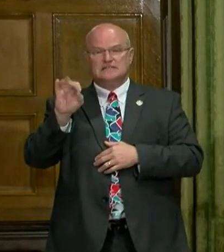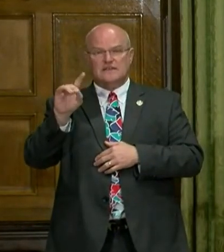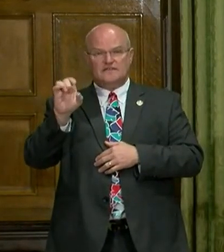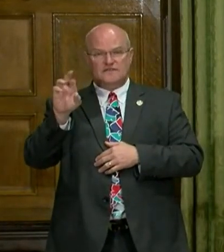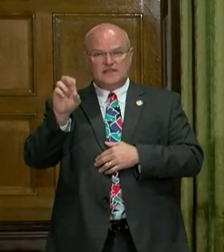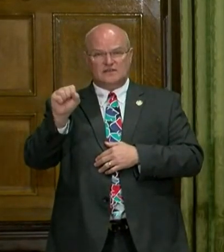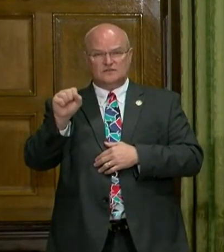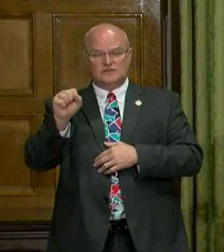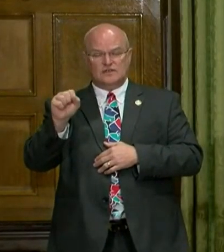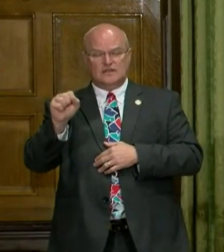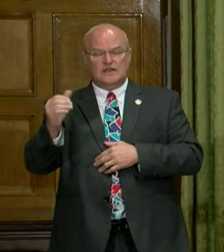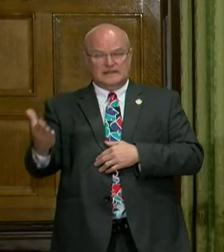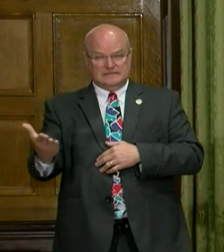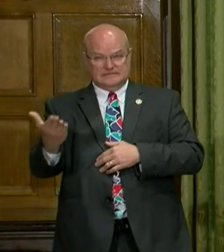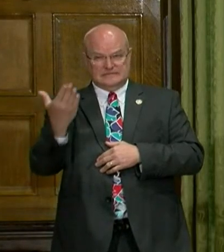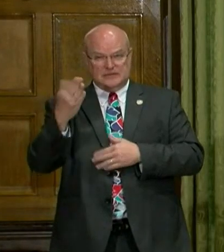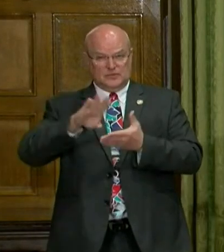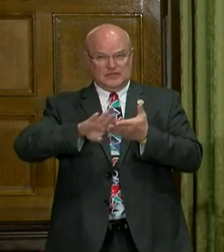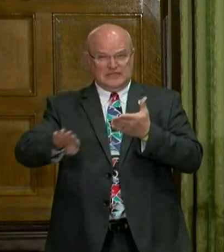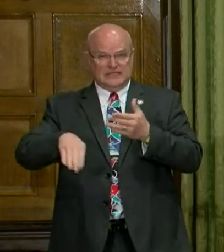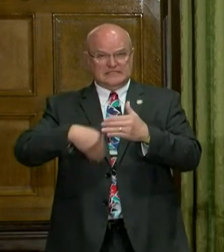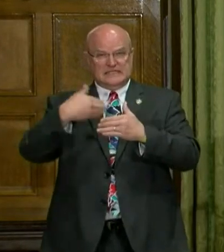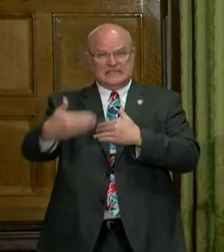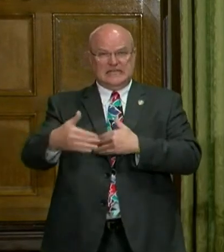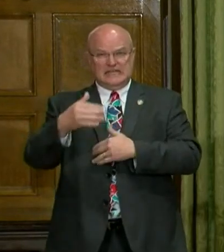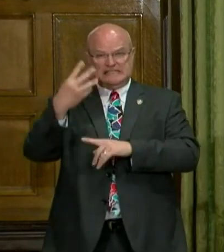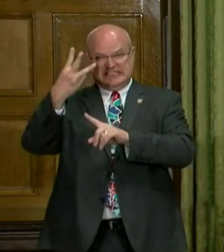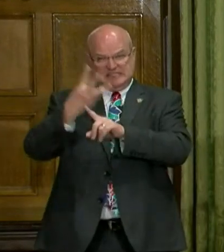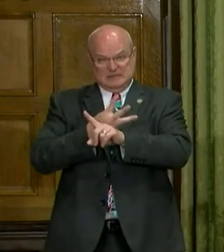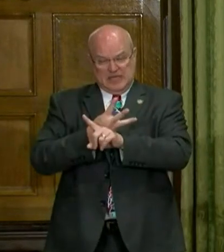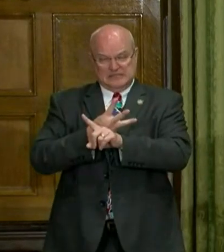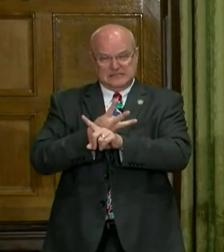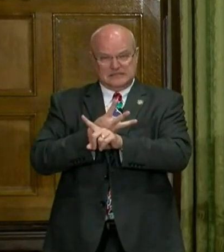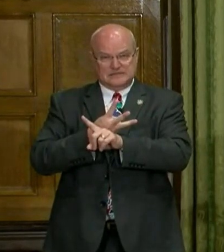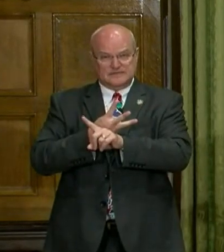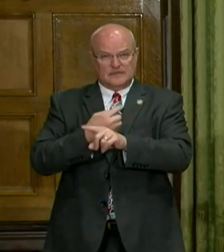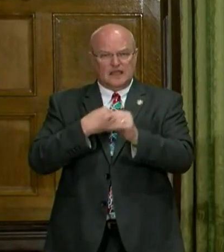are due for release within the next six months.